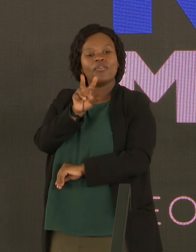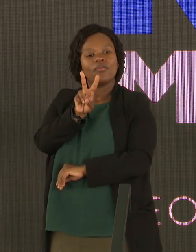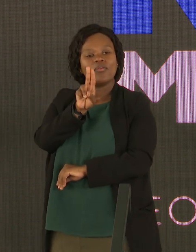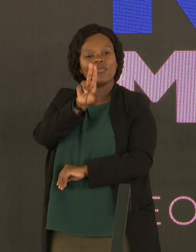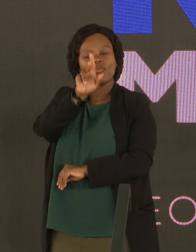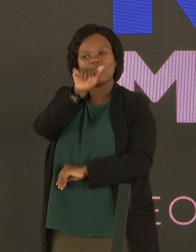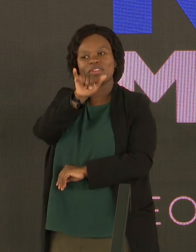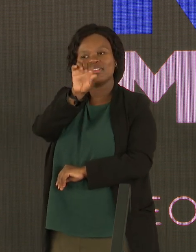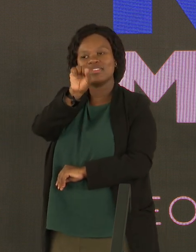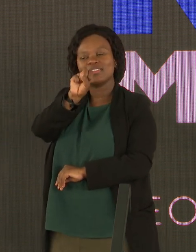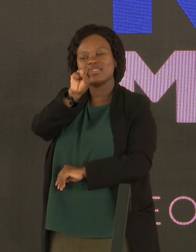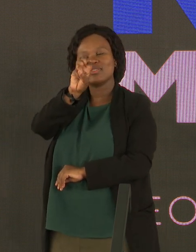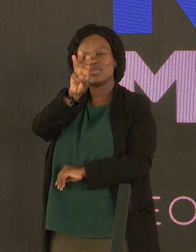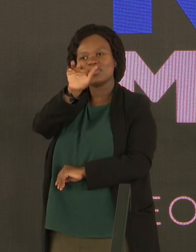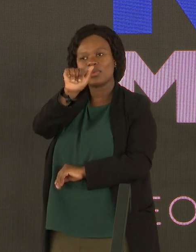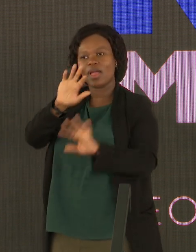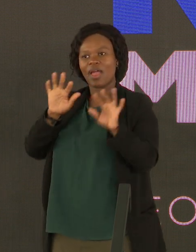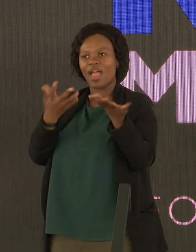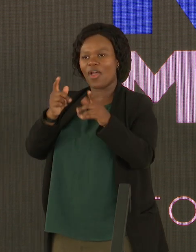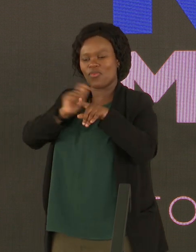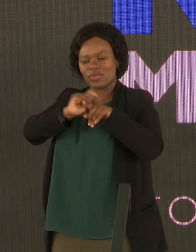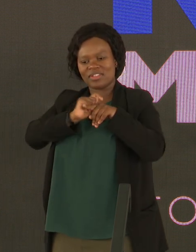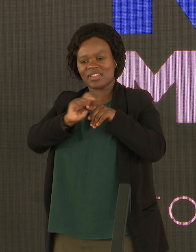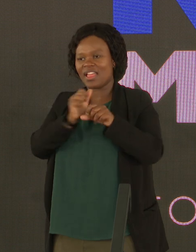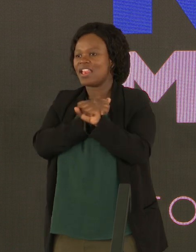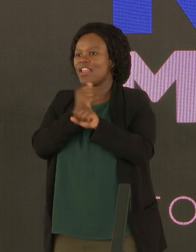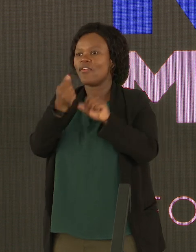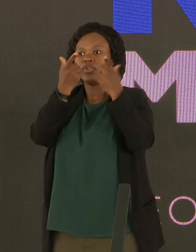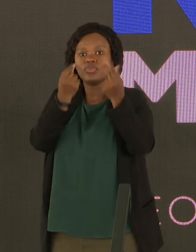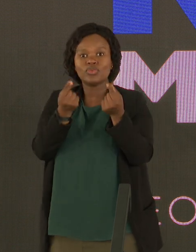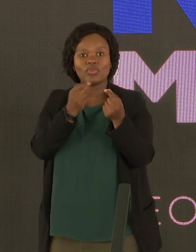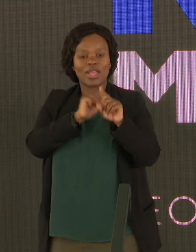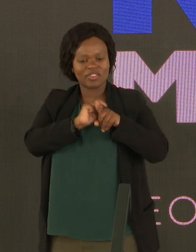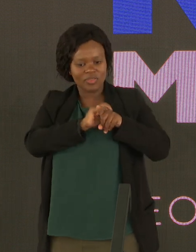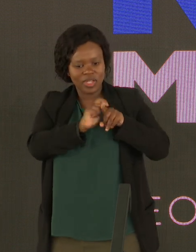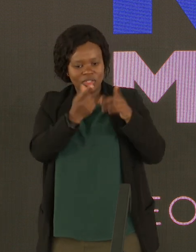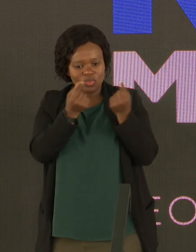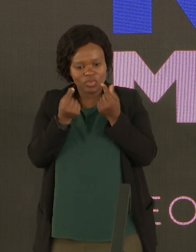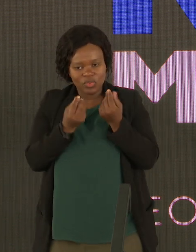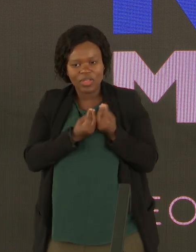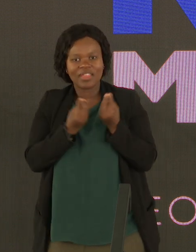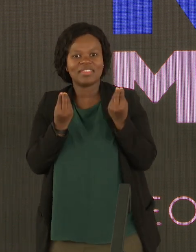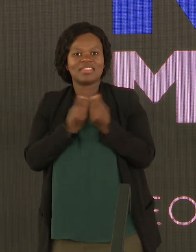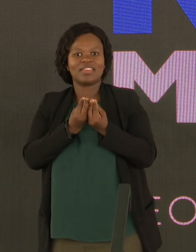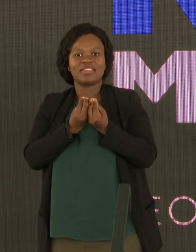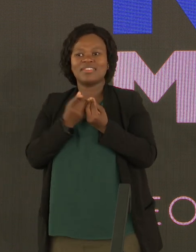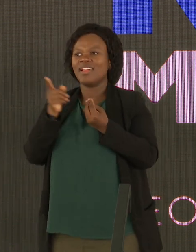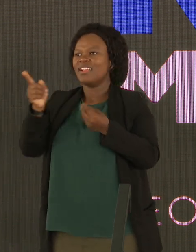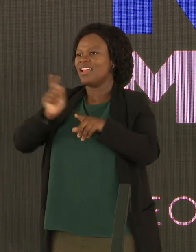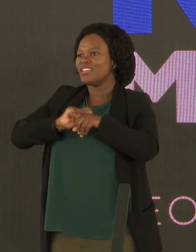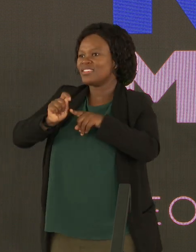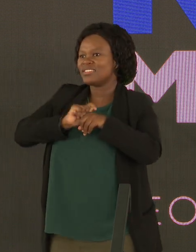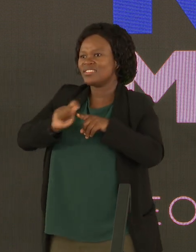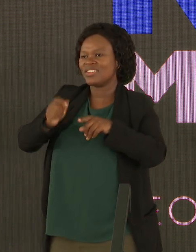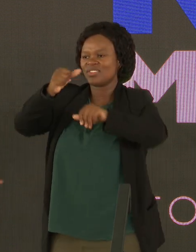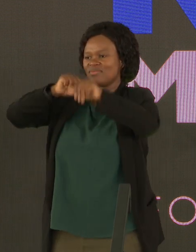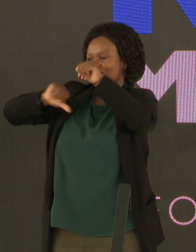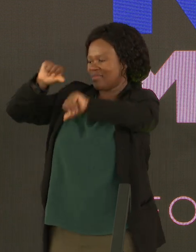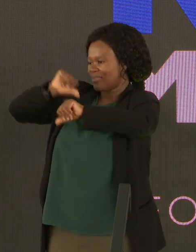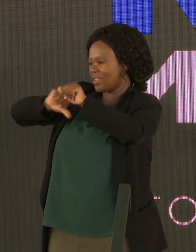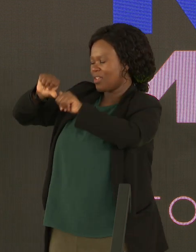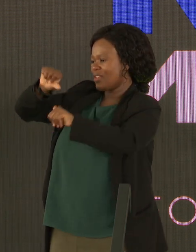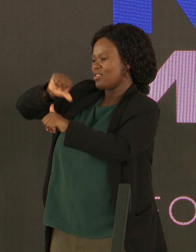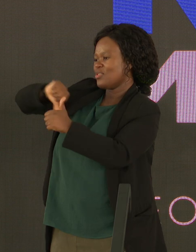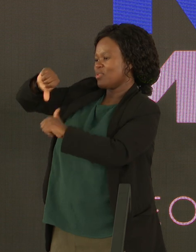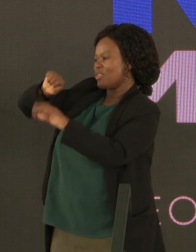our education system is not training people to do stuff. Our education system is training anthropologists and social scientists, which is great,